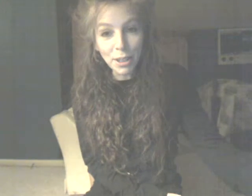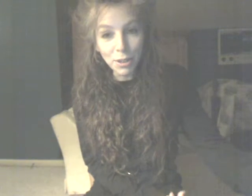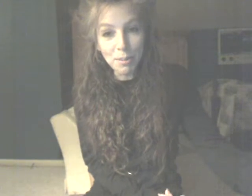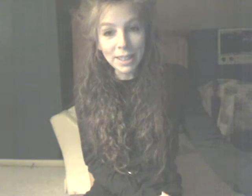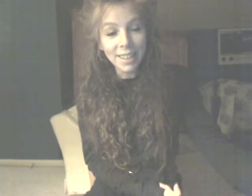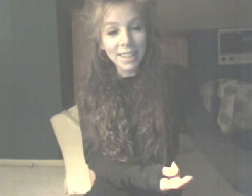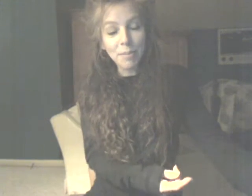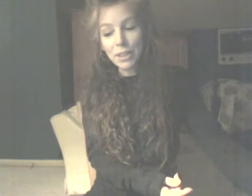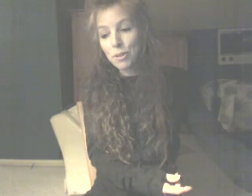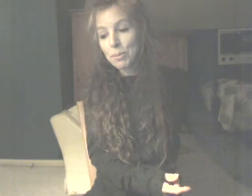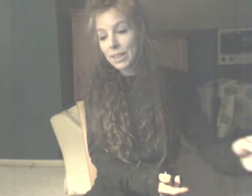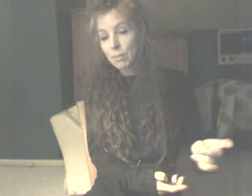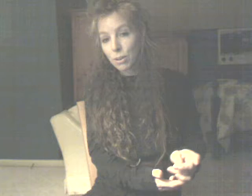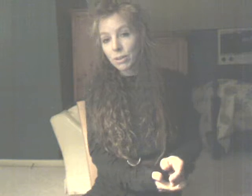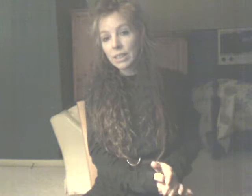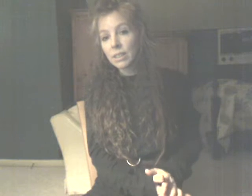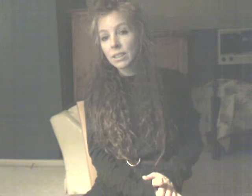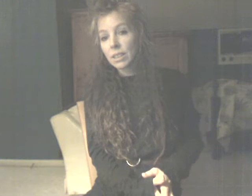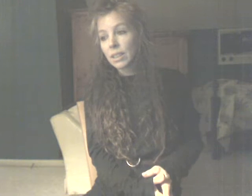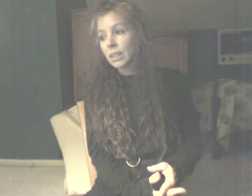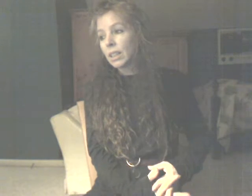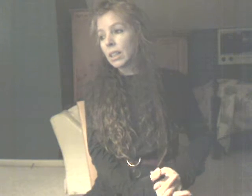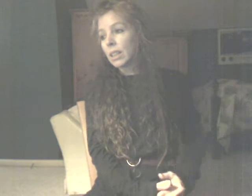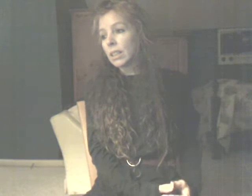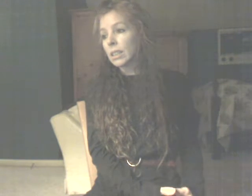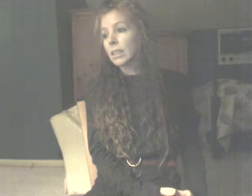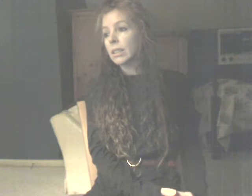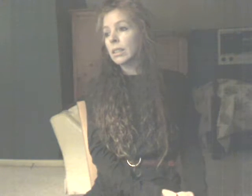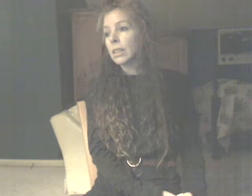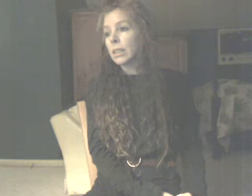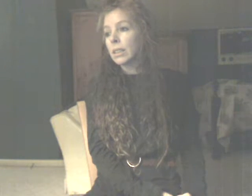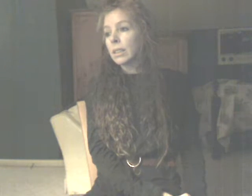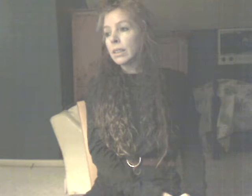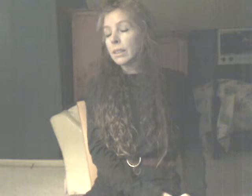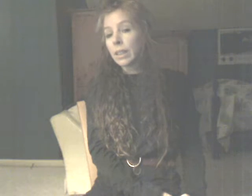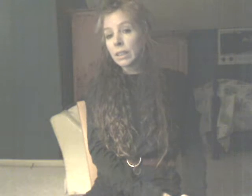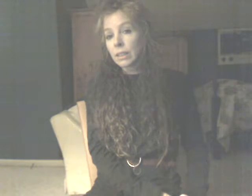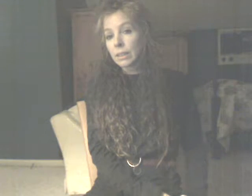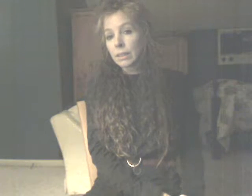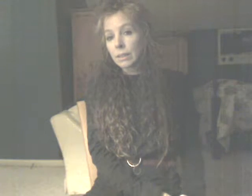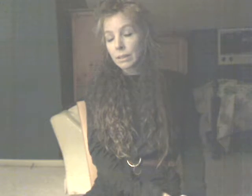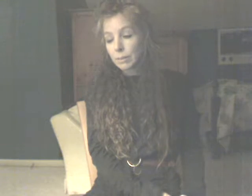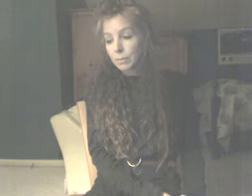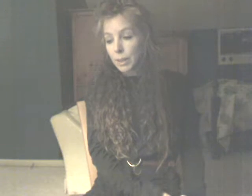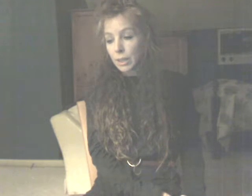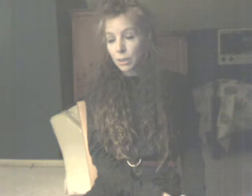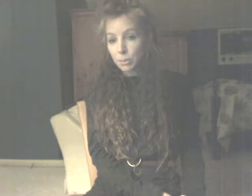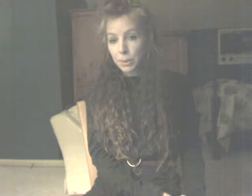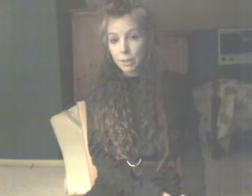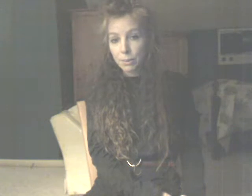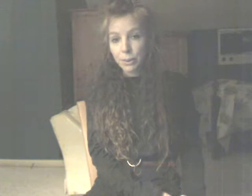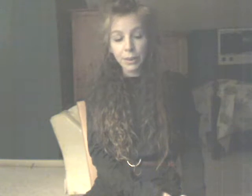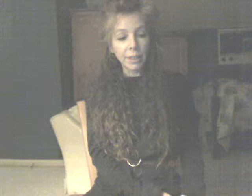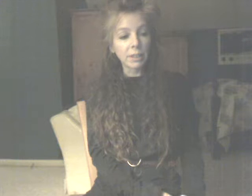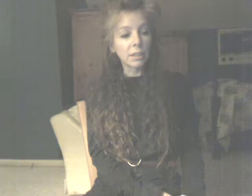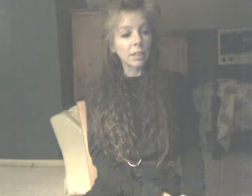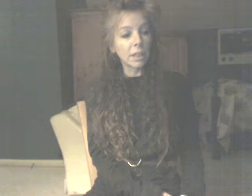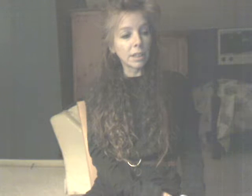cupid, my cupid is broken. Uh, yeah. My cupid is broken. Um,